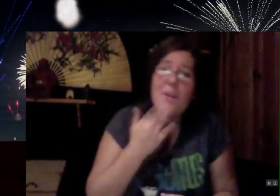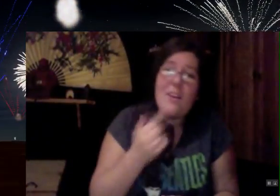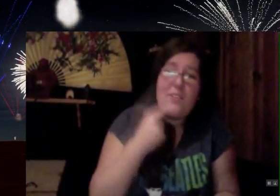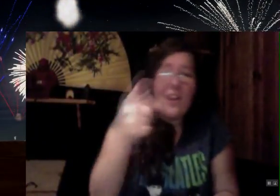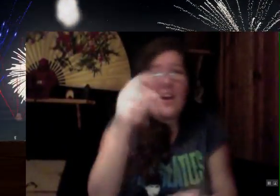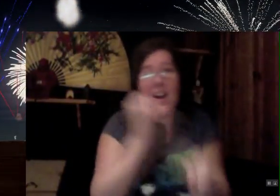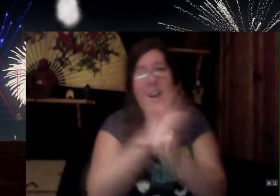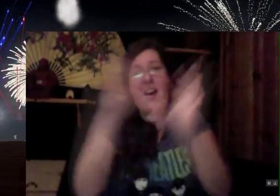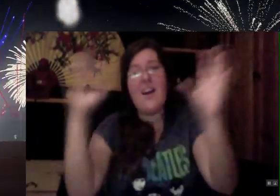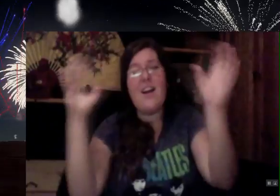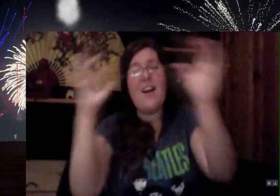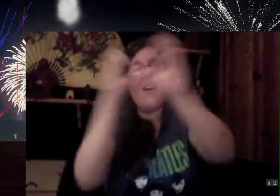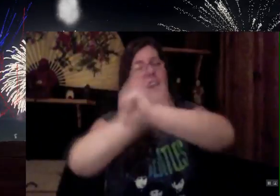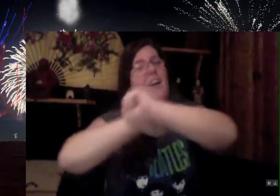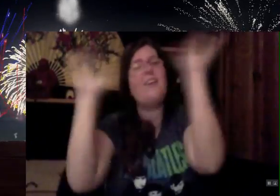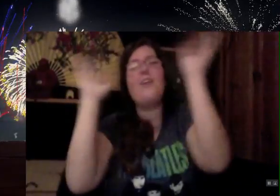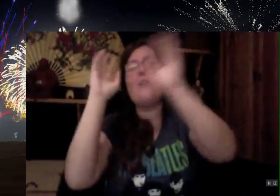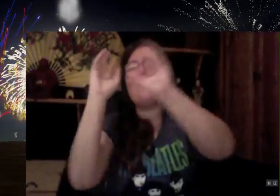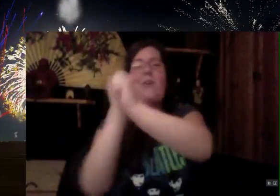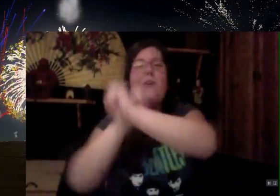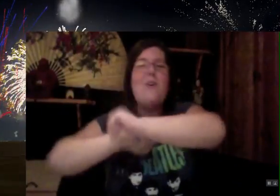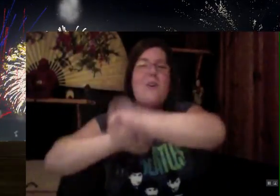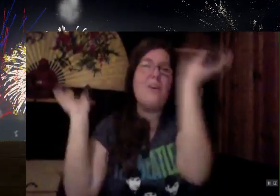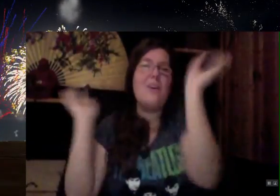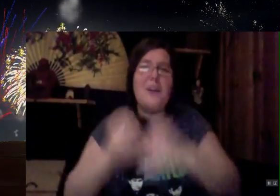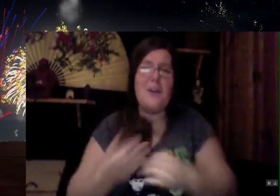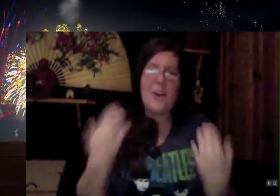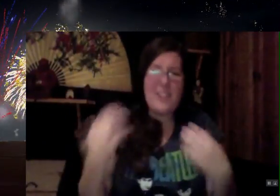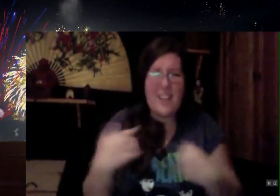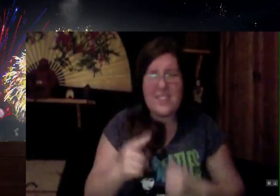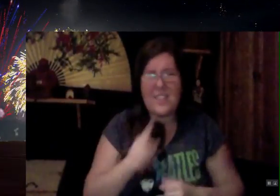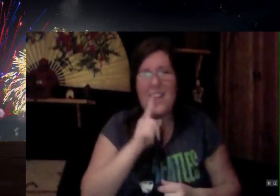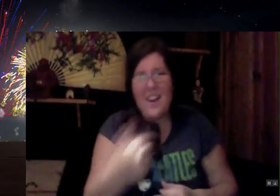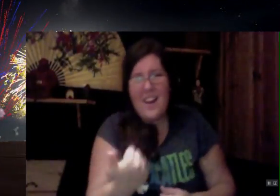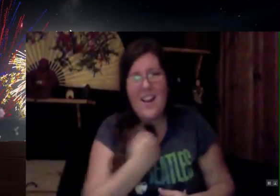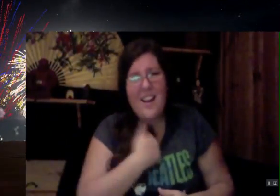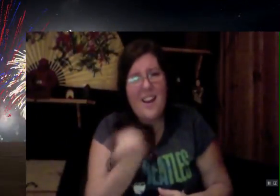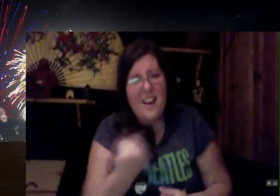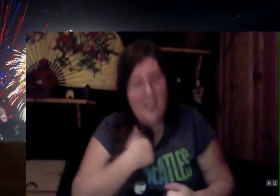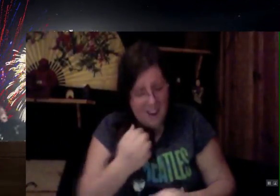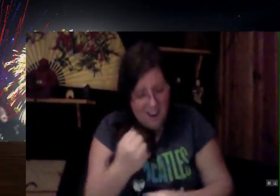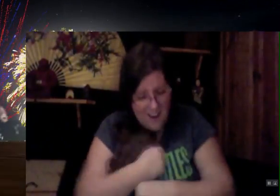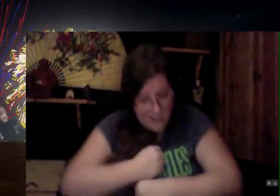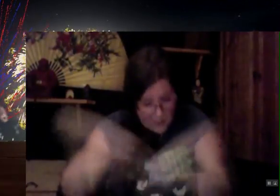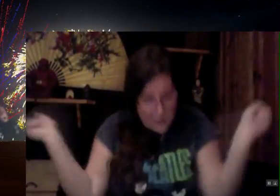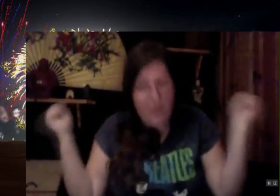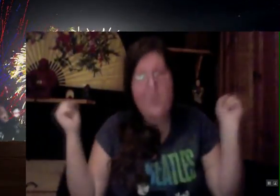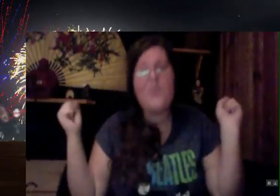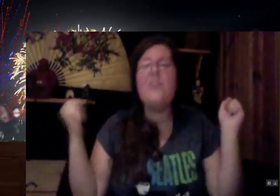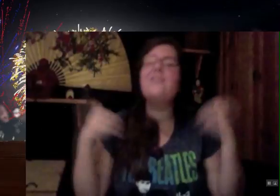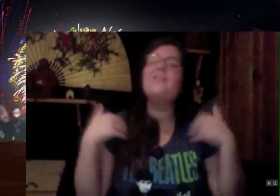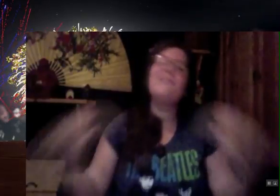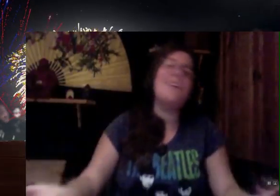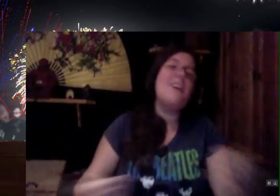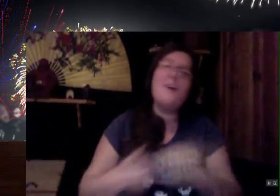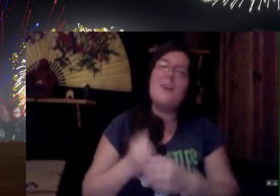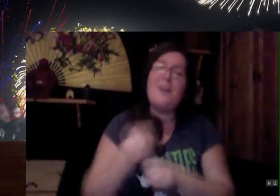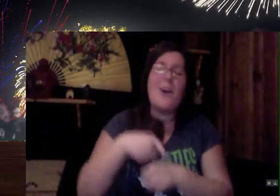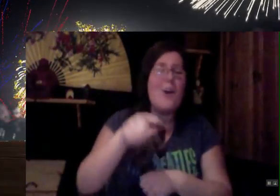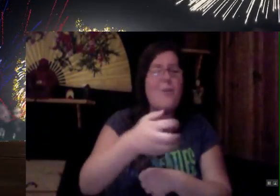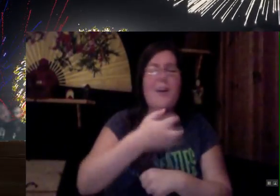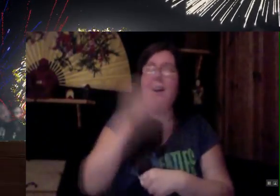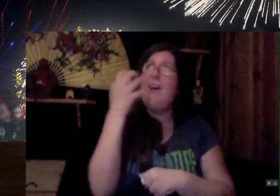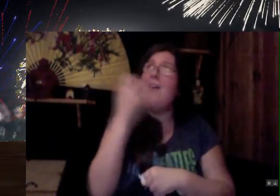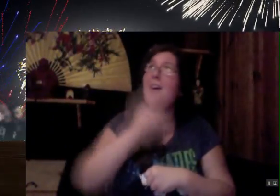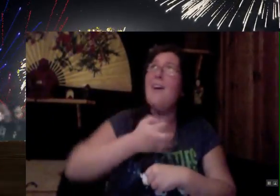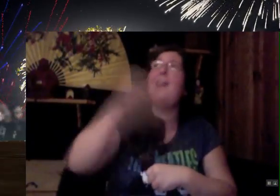Baby you're a firework. Come on let your colors burst. Make